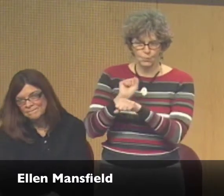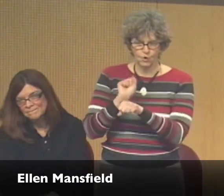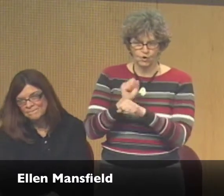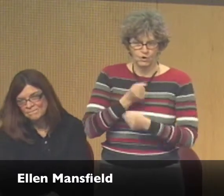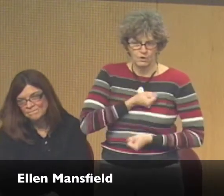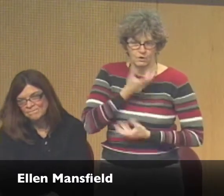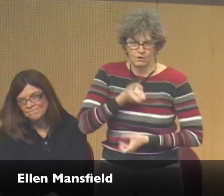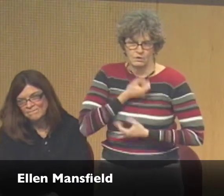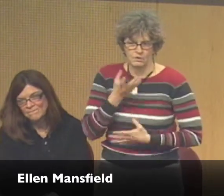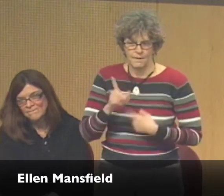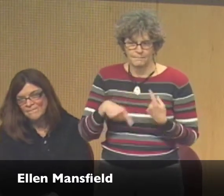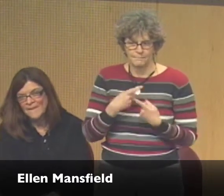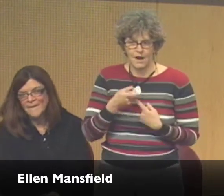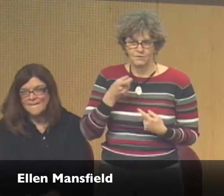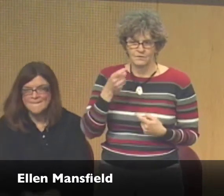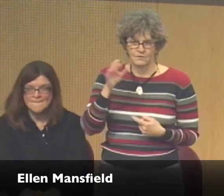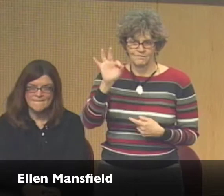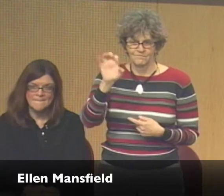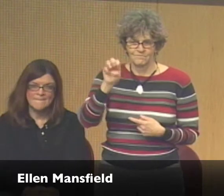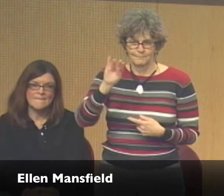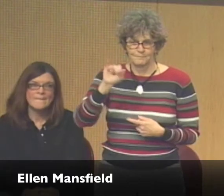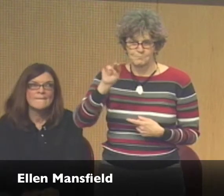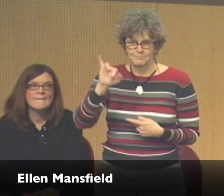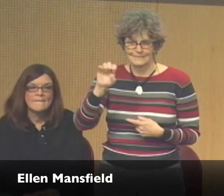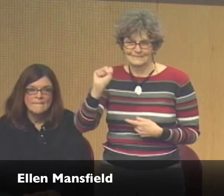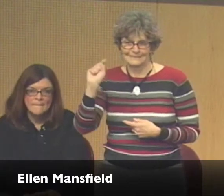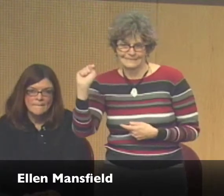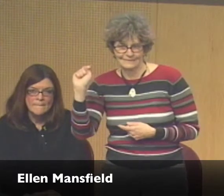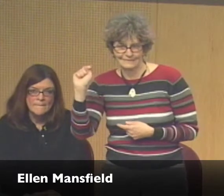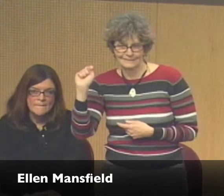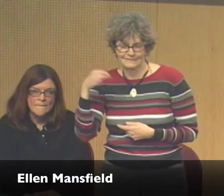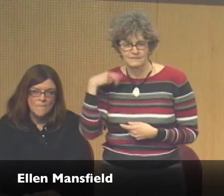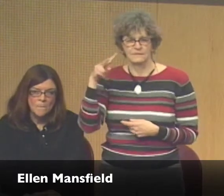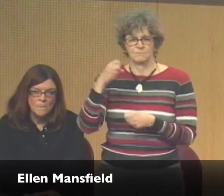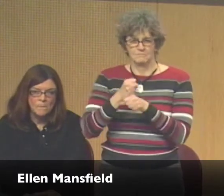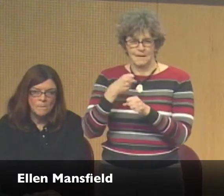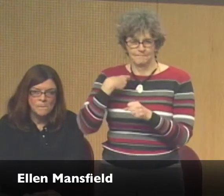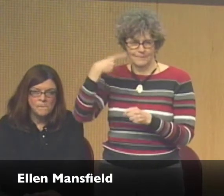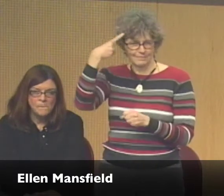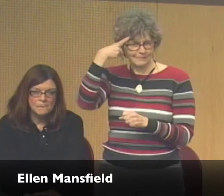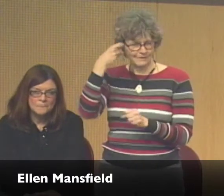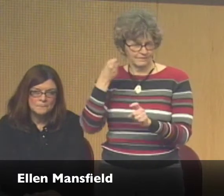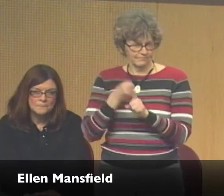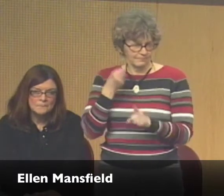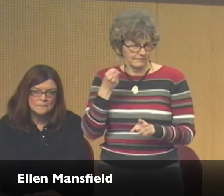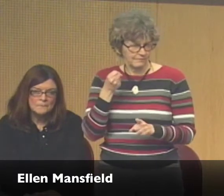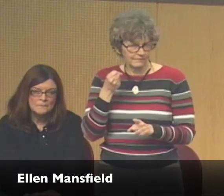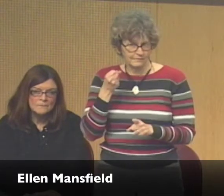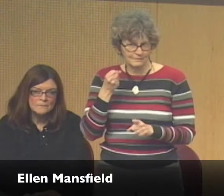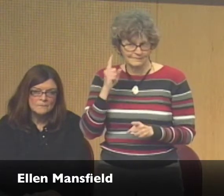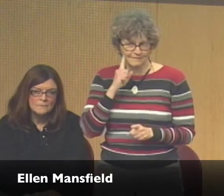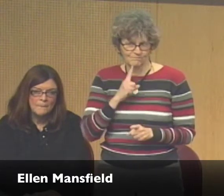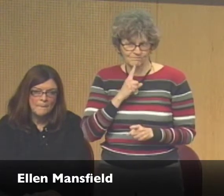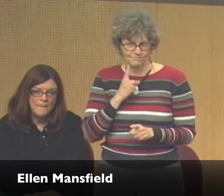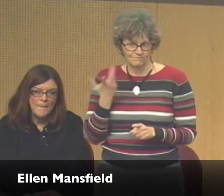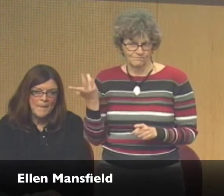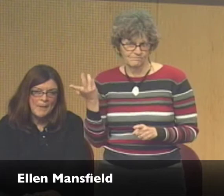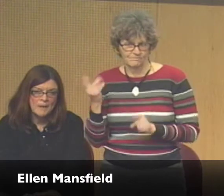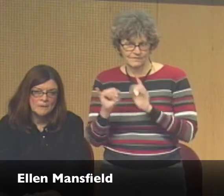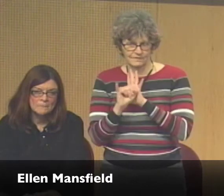and the artwork and expression by women from a feminist perspective. I saw that and it really hit me about